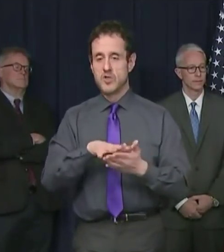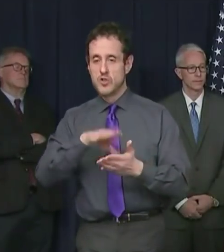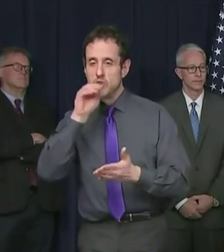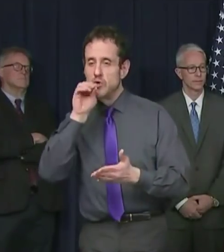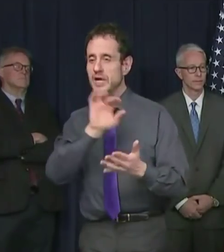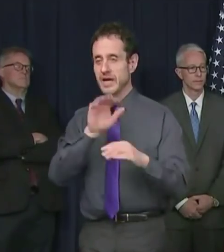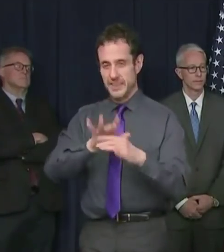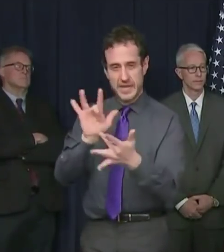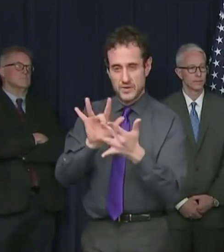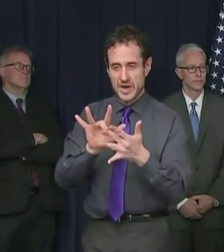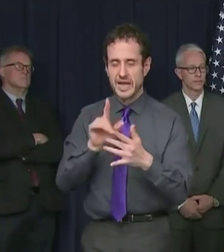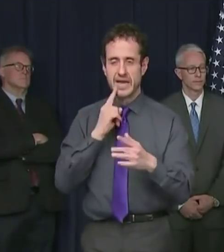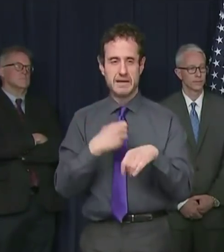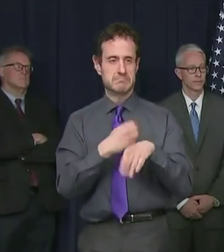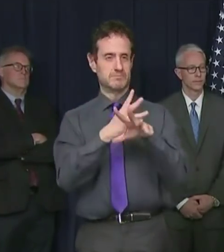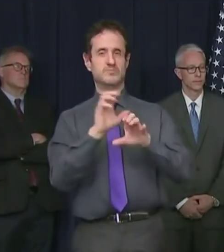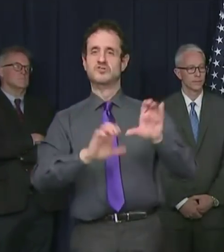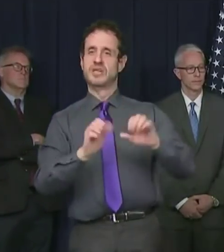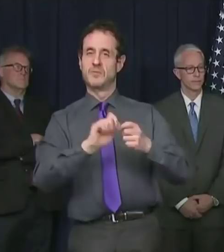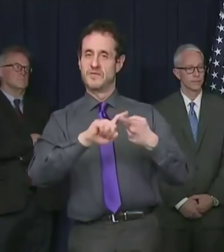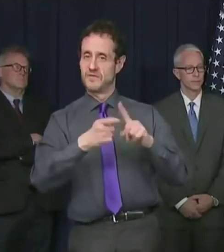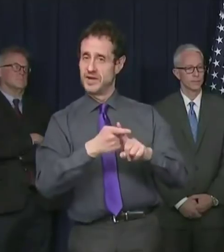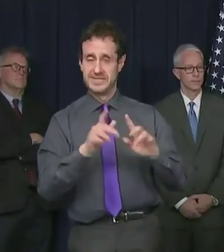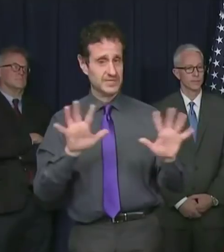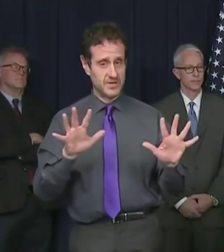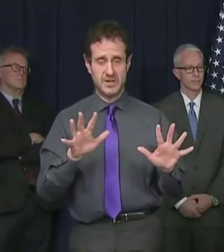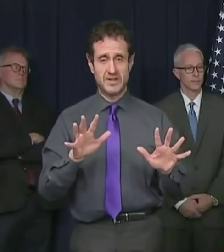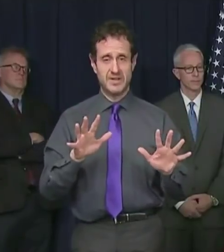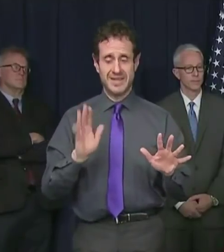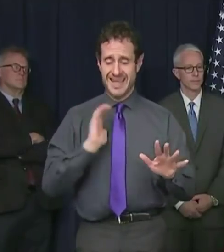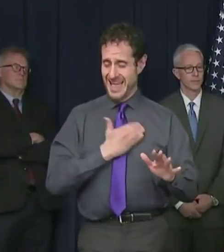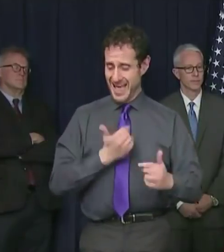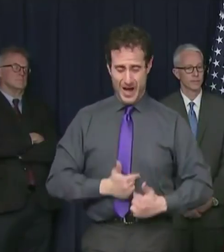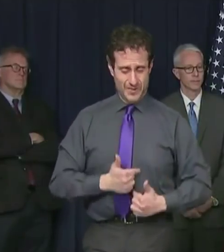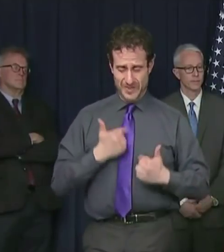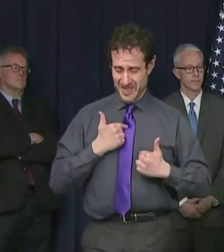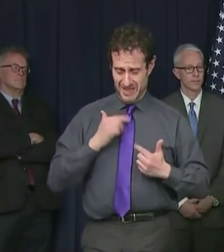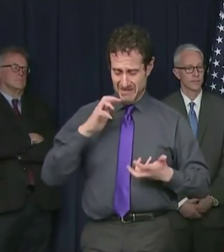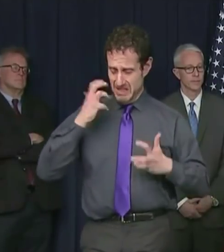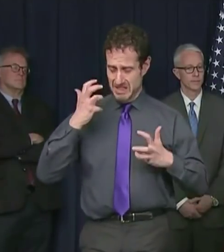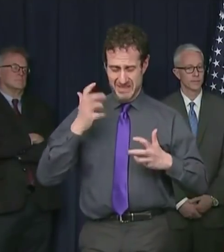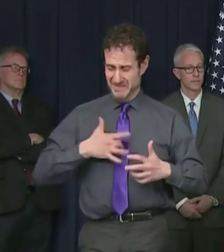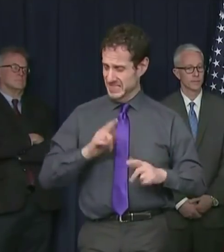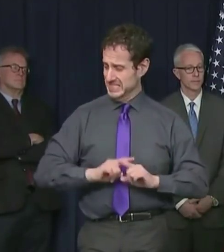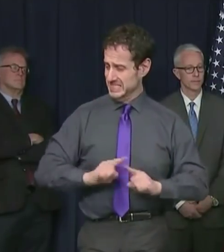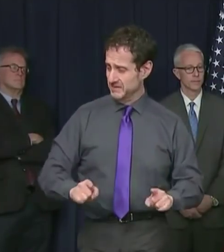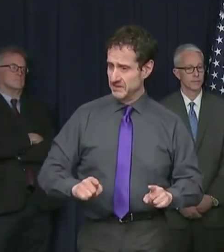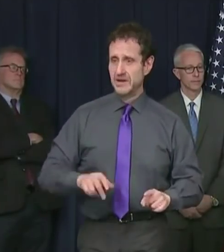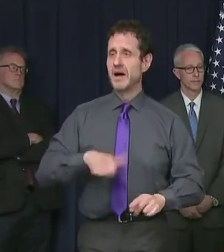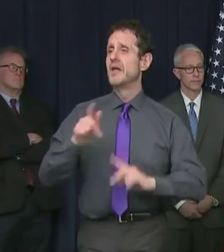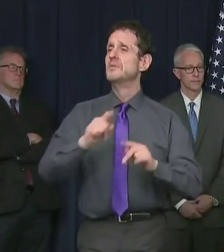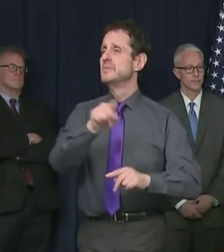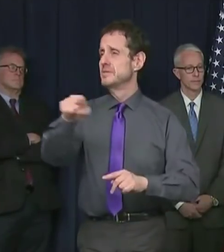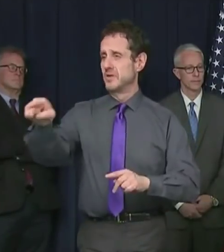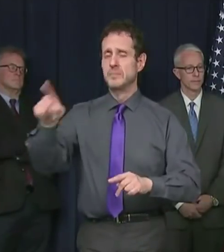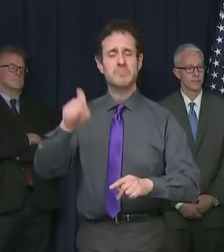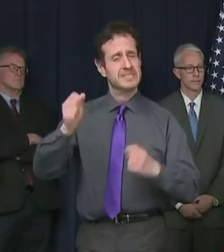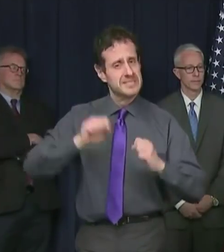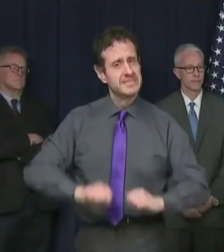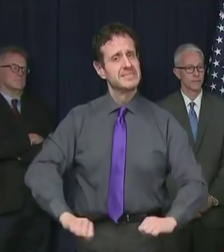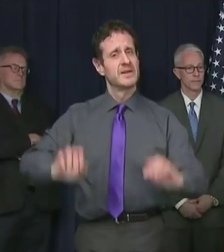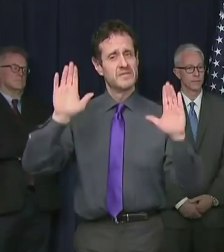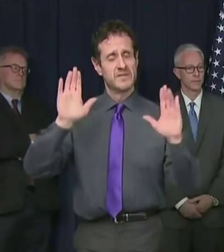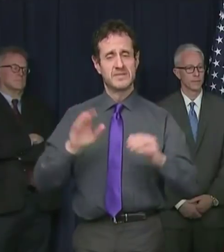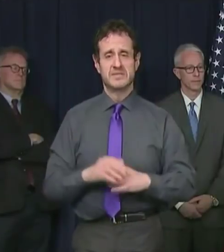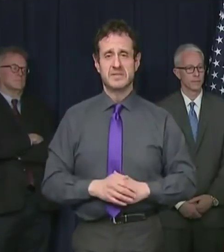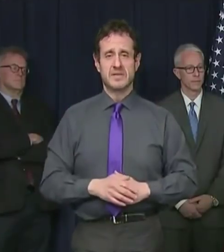This isn't the life any of us expected and certainly there are others who will make much greater sacrifices and there are many